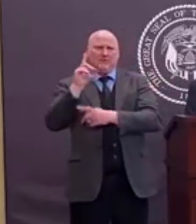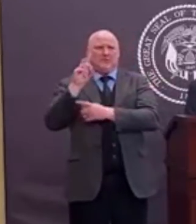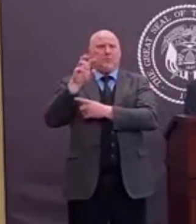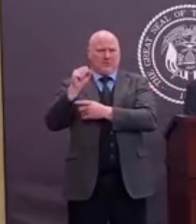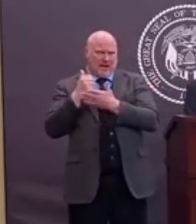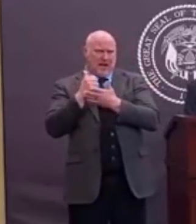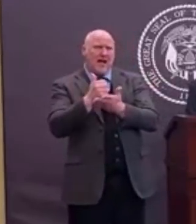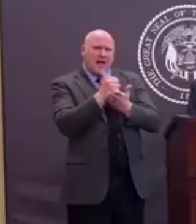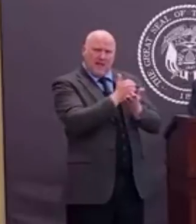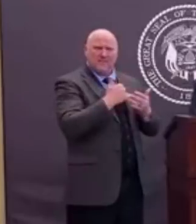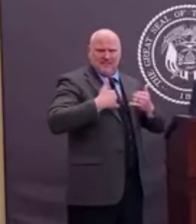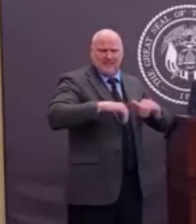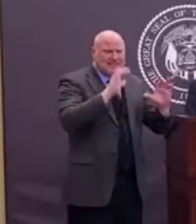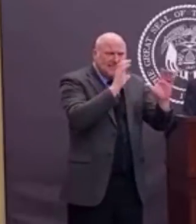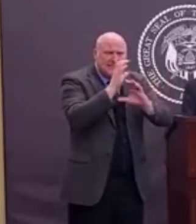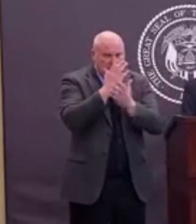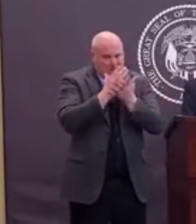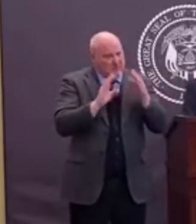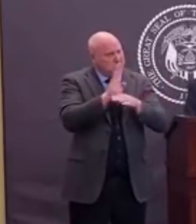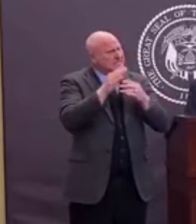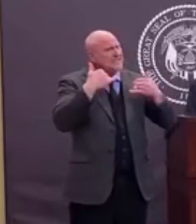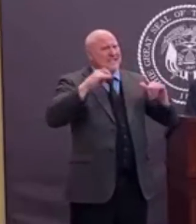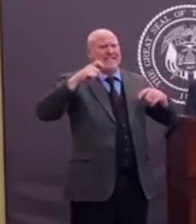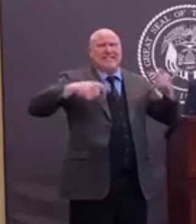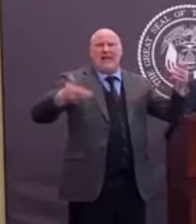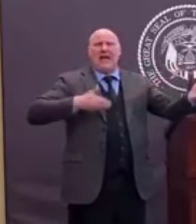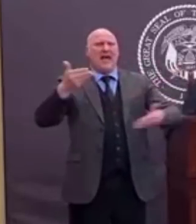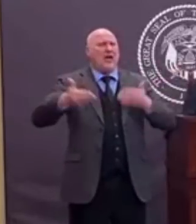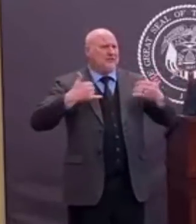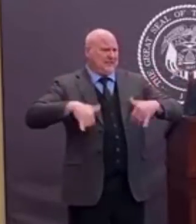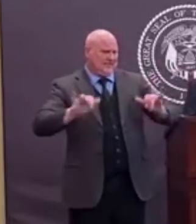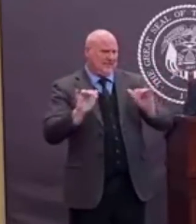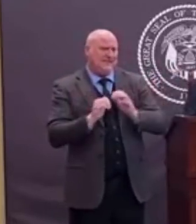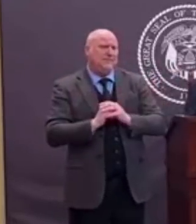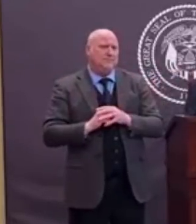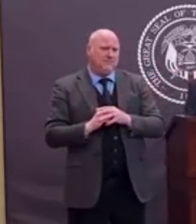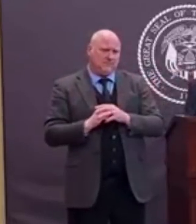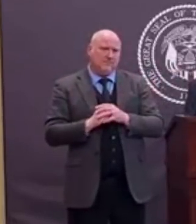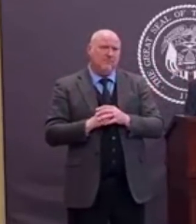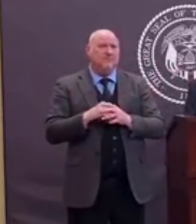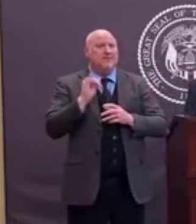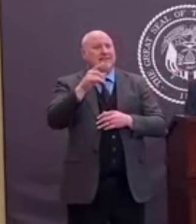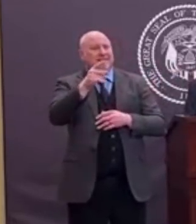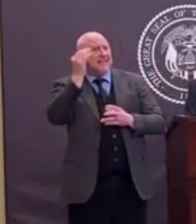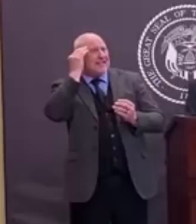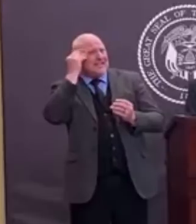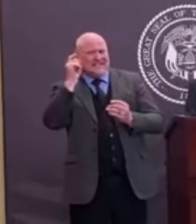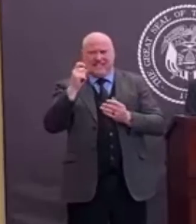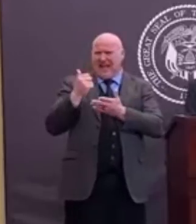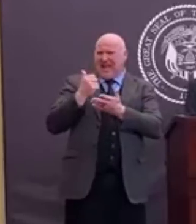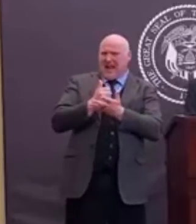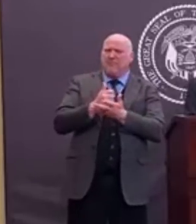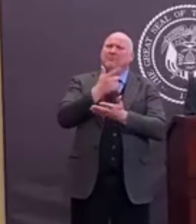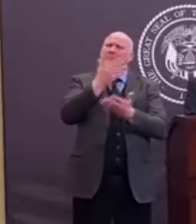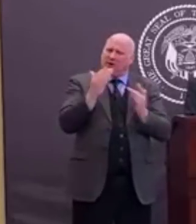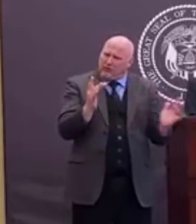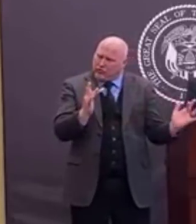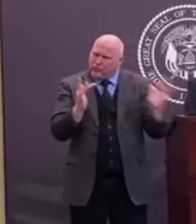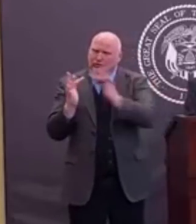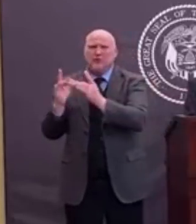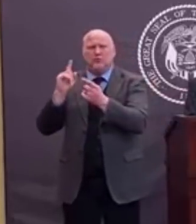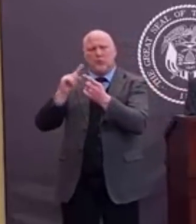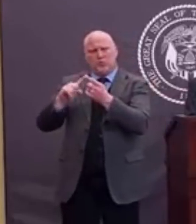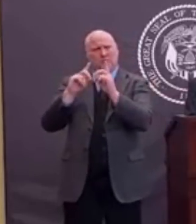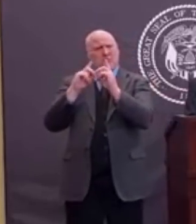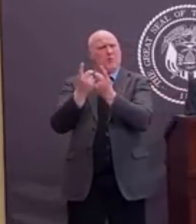So Workforce Services is a place to be considered there for anybody who's out of work. We also are working with the legislature and we'll